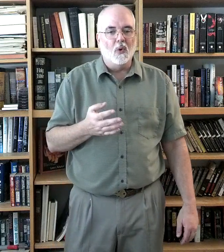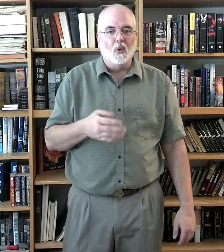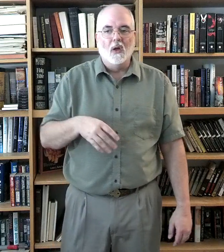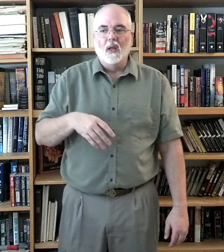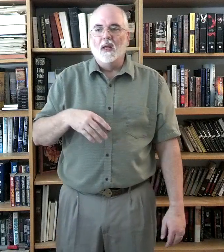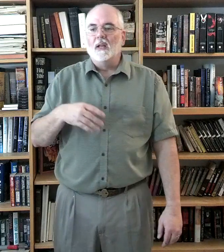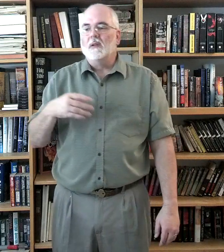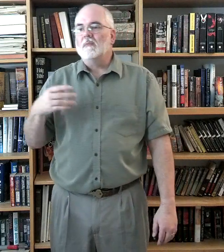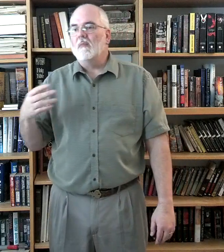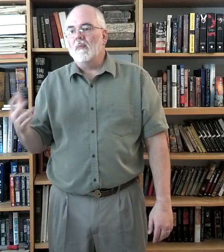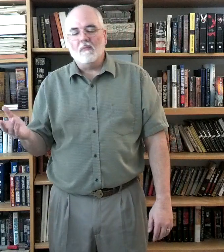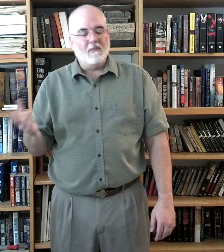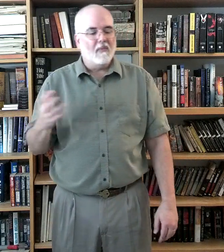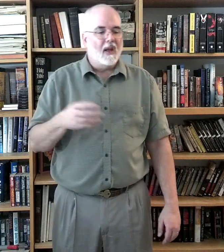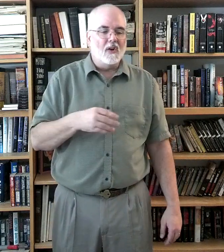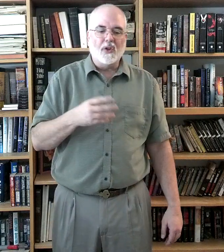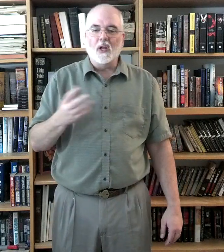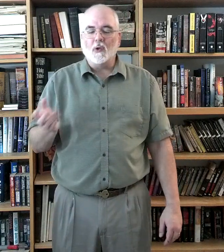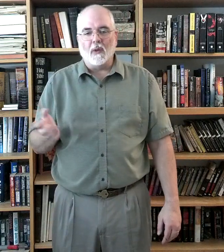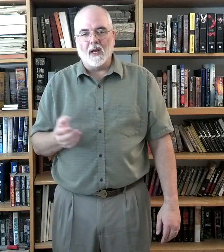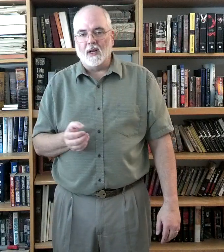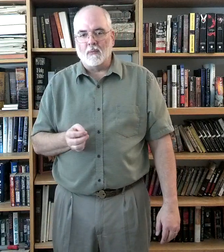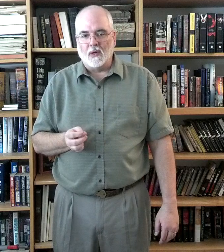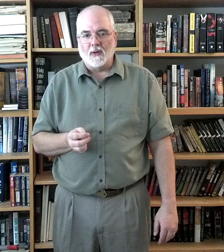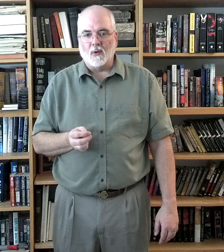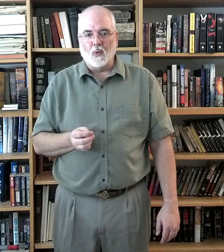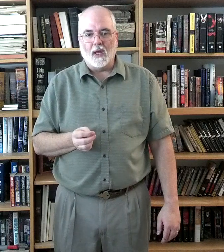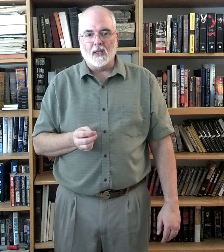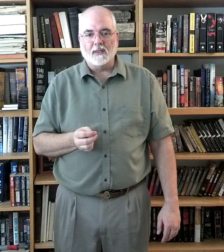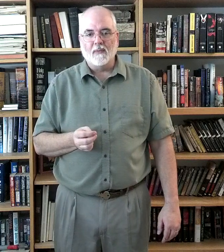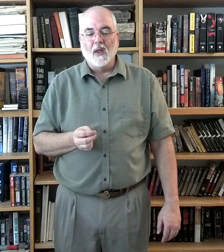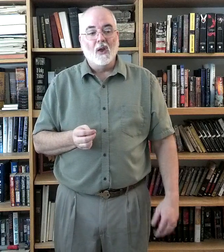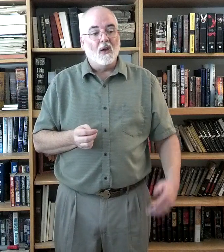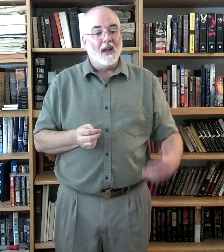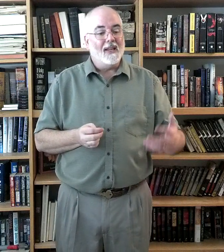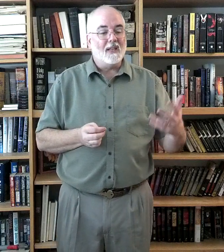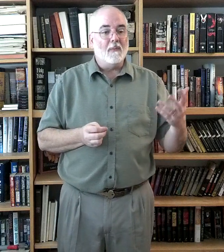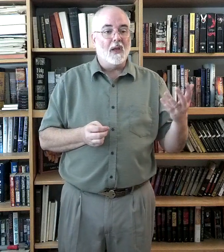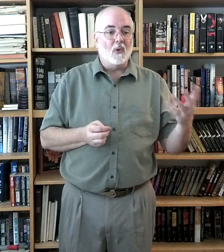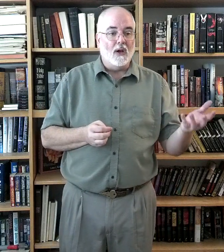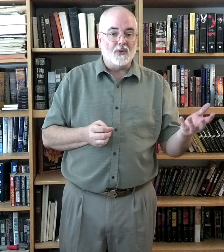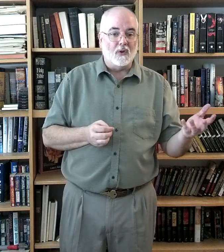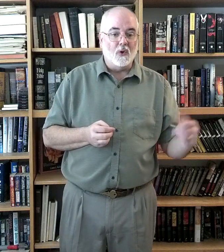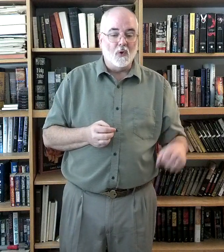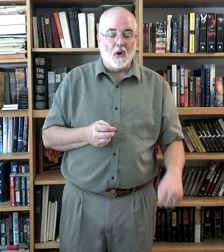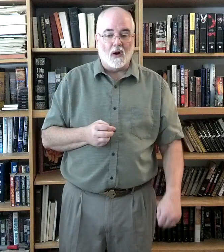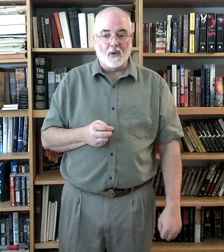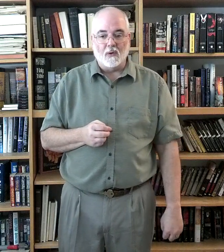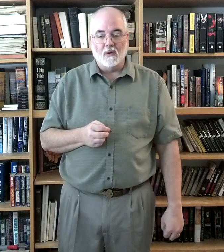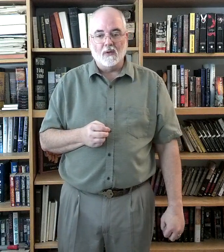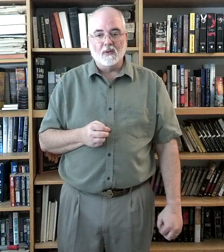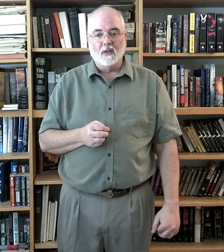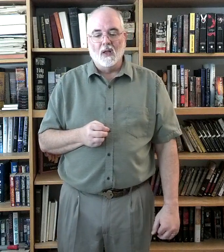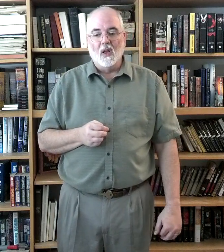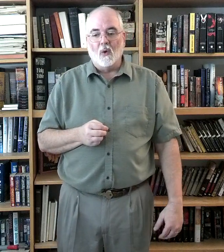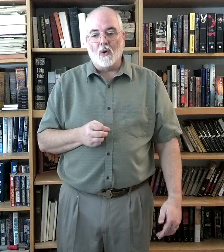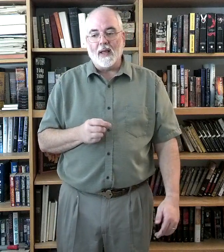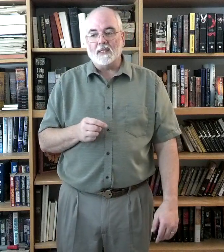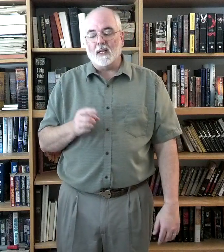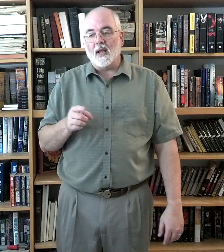interchangeably in a number of different ways. It can be a question. Who are you? Or that's the guy